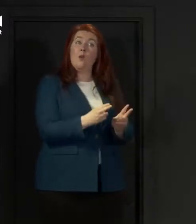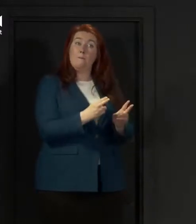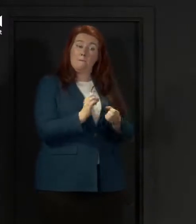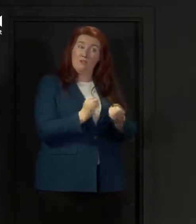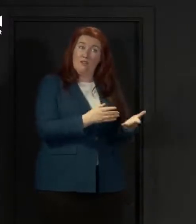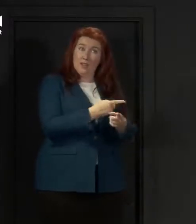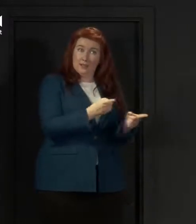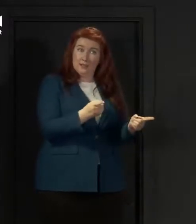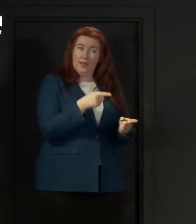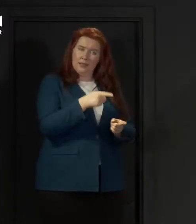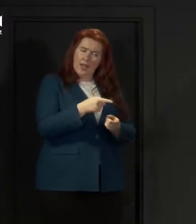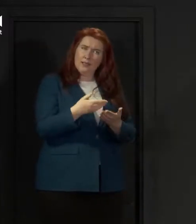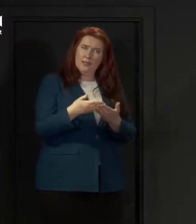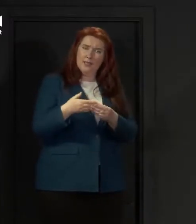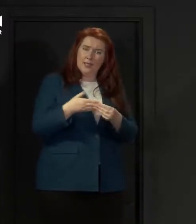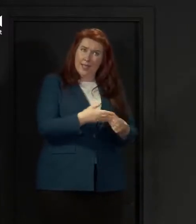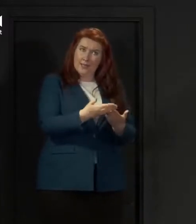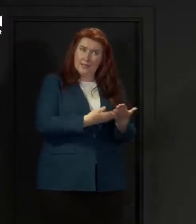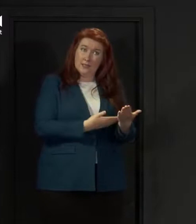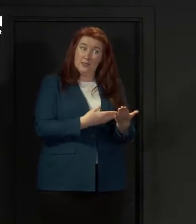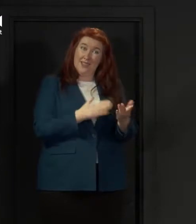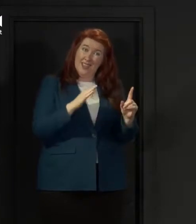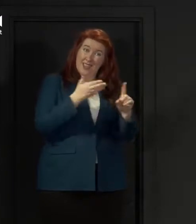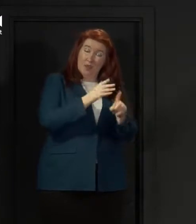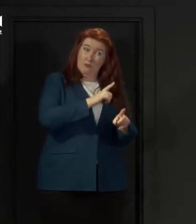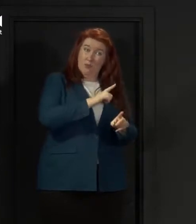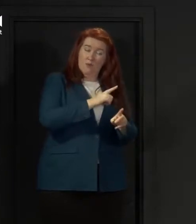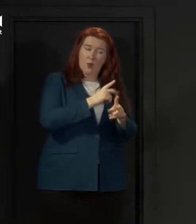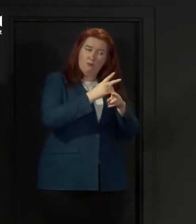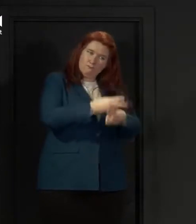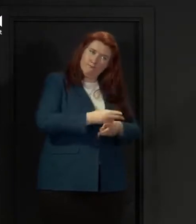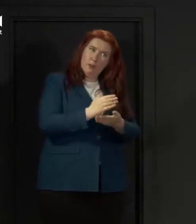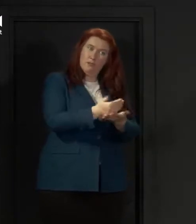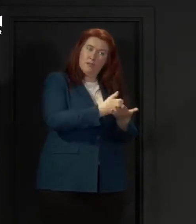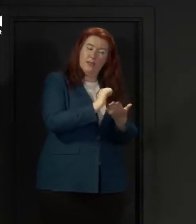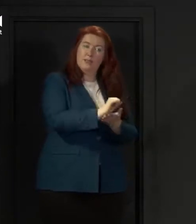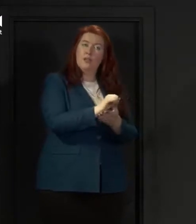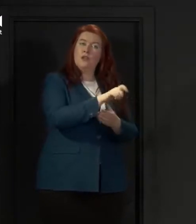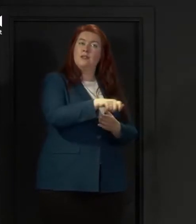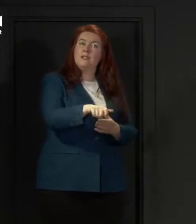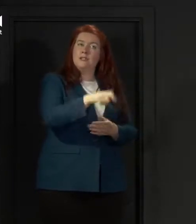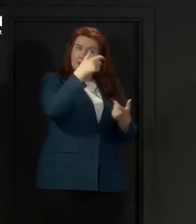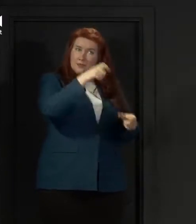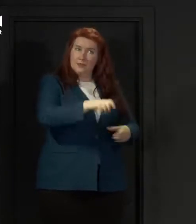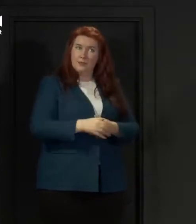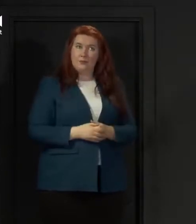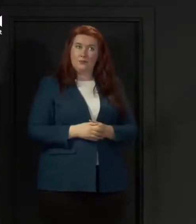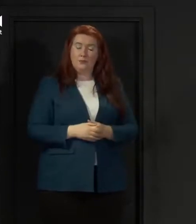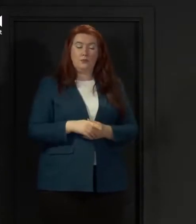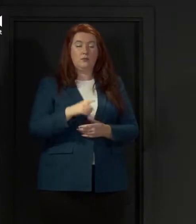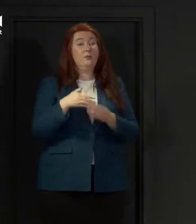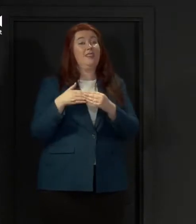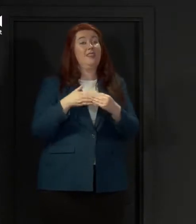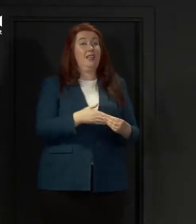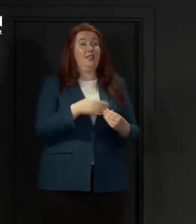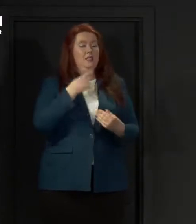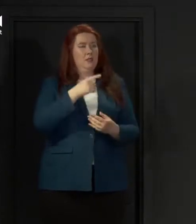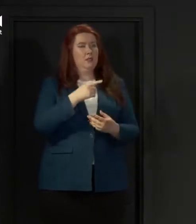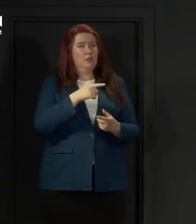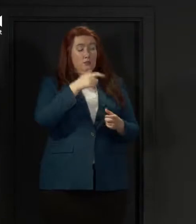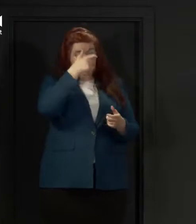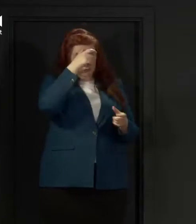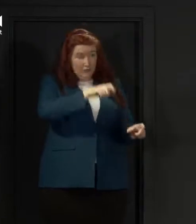was designed to protect their residents and that guidance was about residents spending a